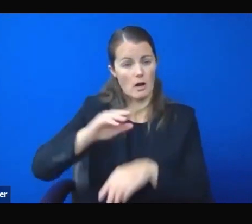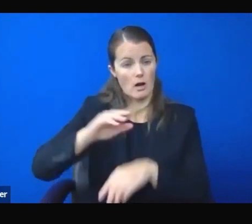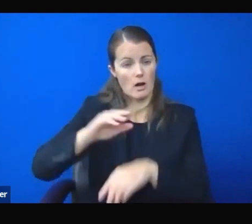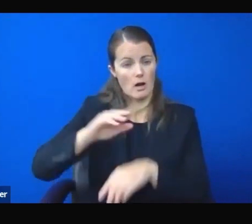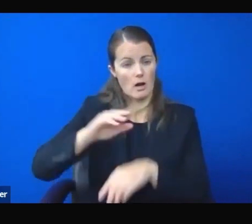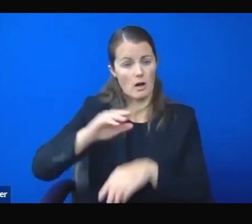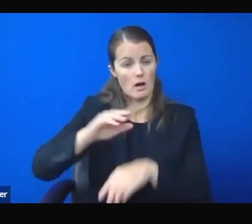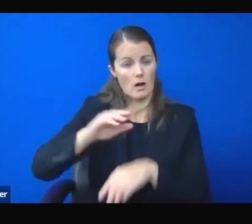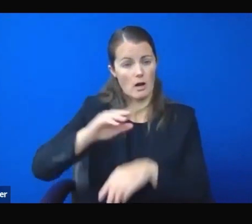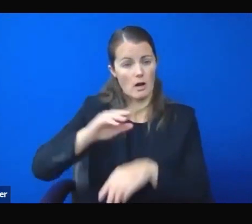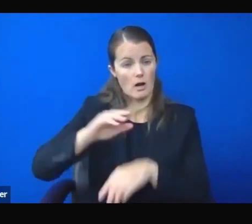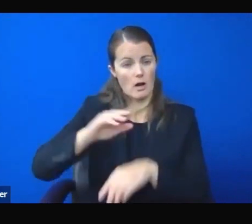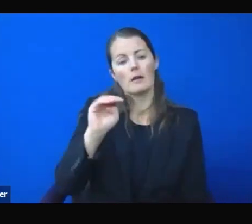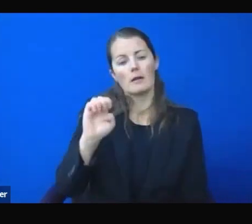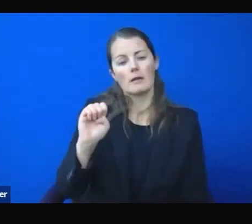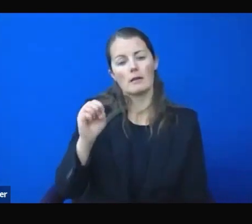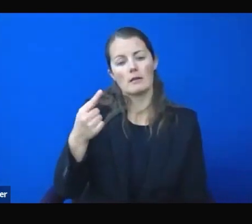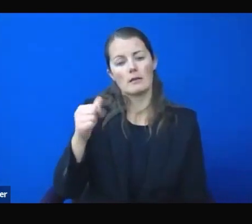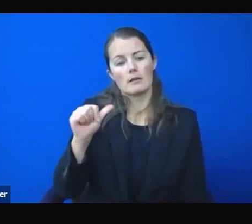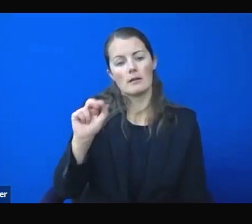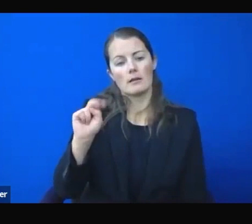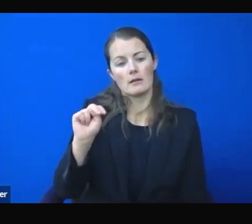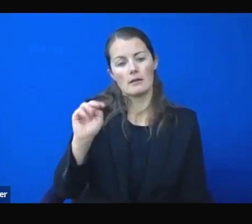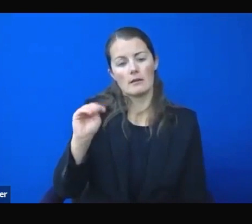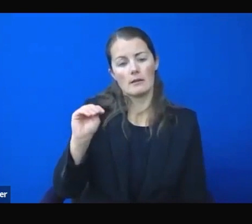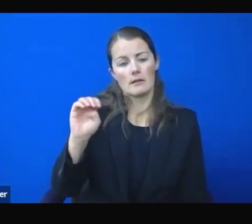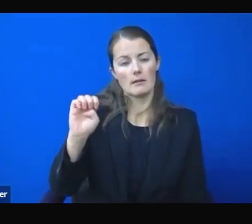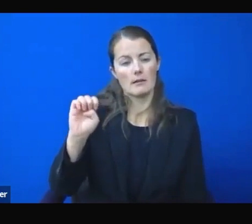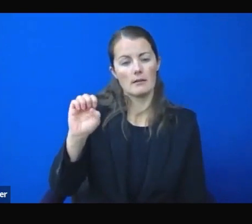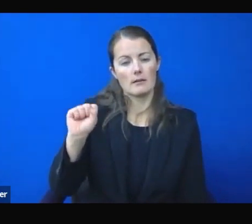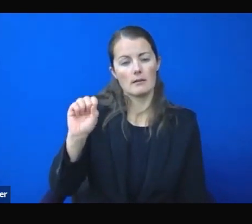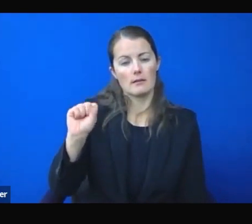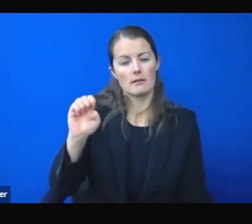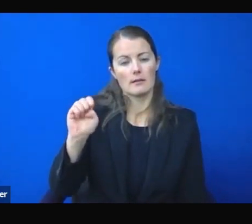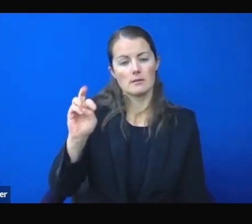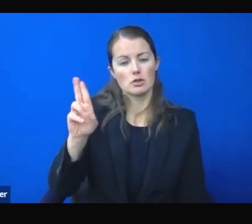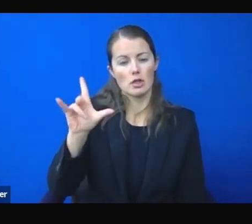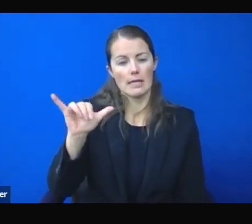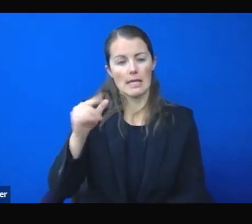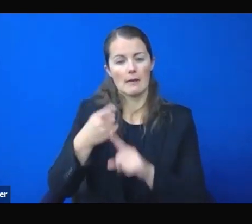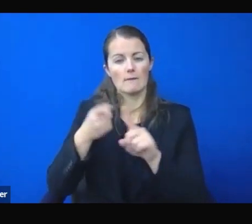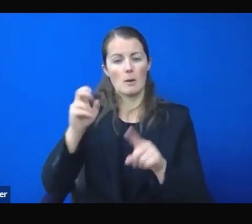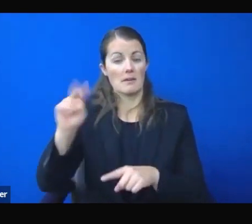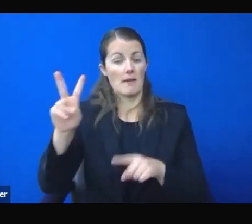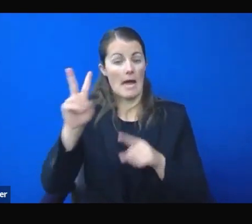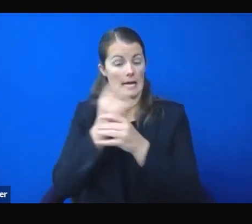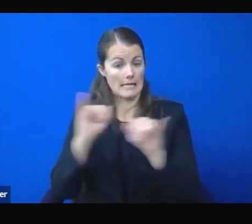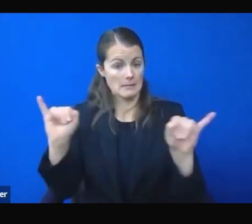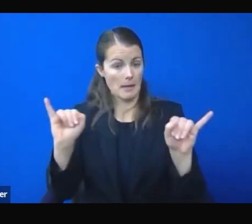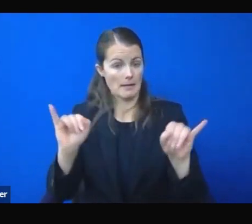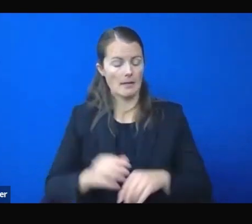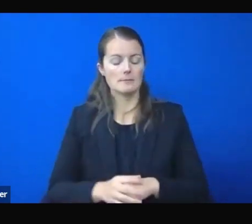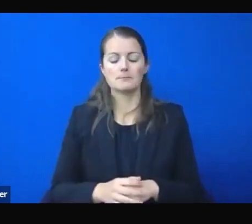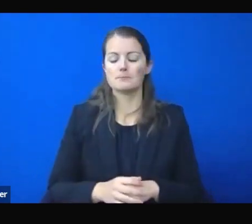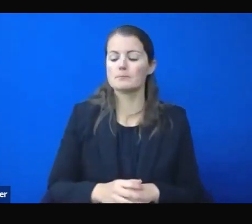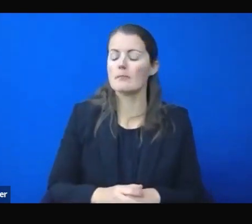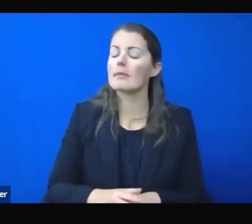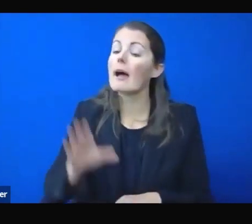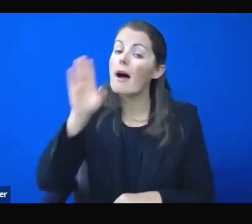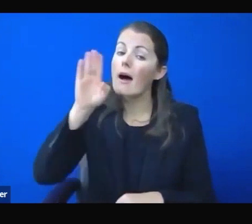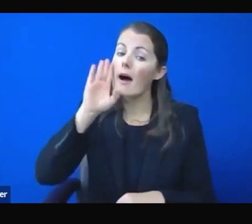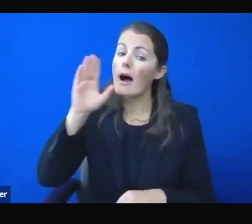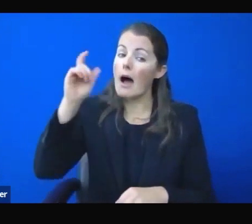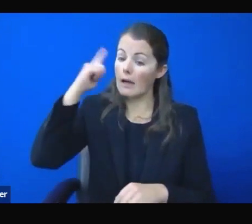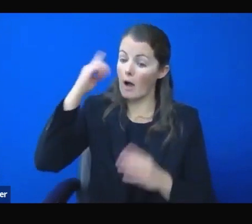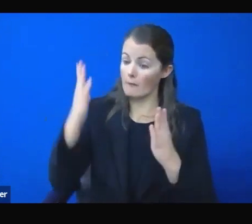of the Nevada Independent for the first question. Megan? Hi, Governor. Thanks for doing this. I just wanted to ask, with the holidays